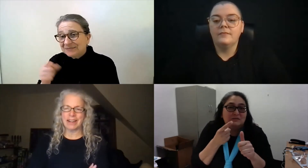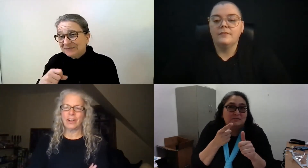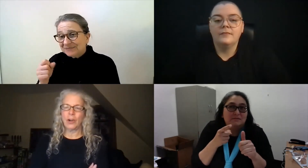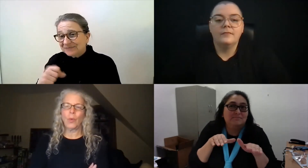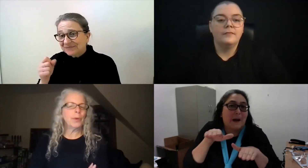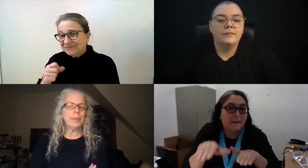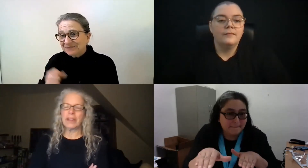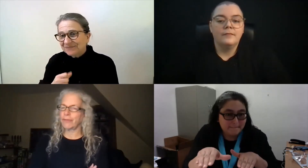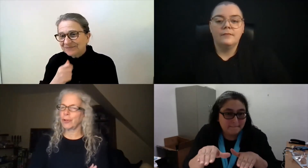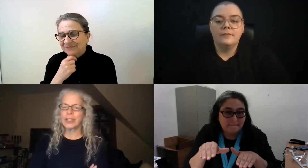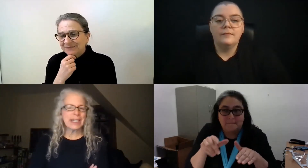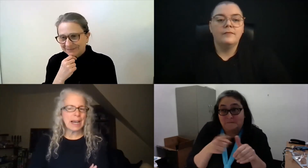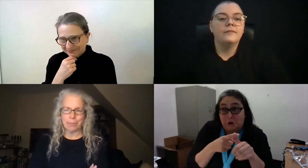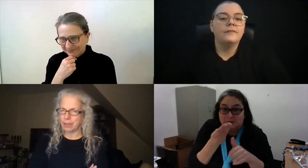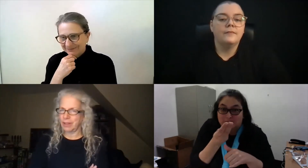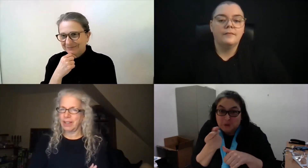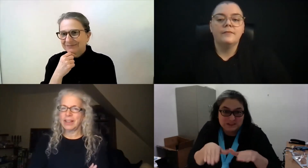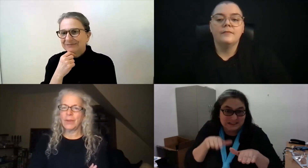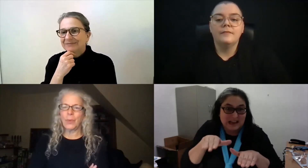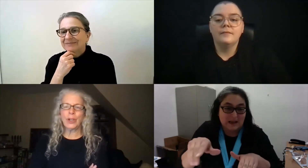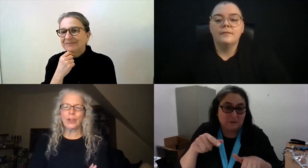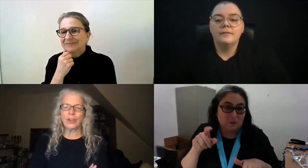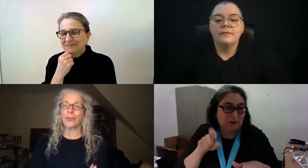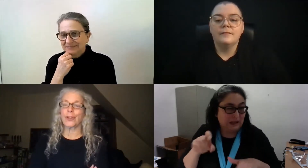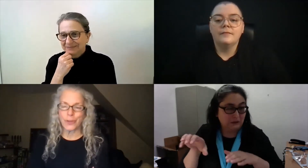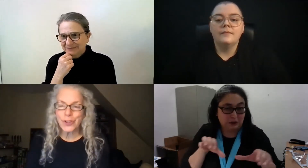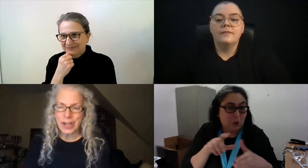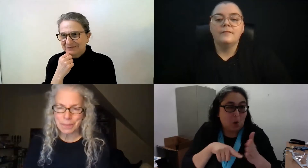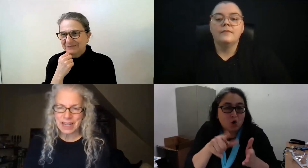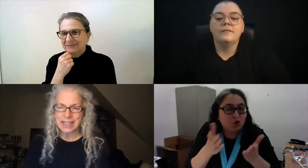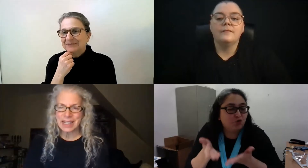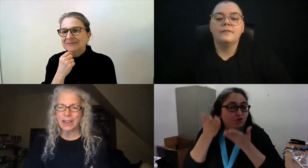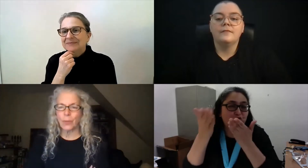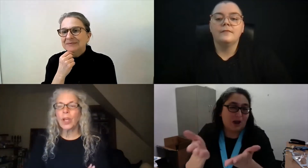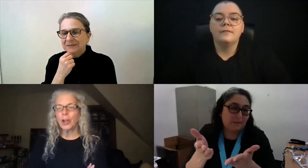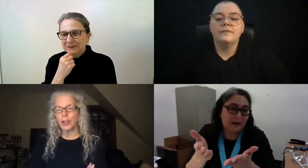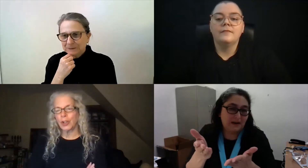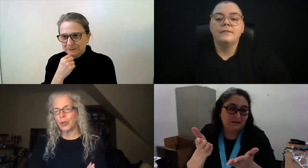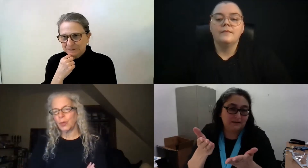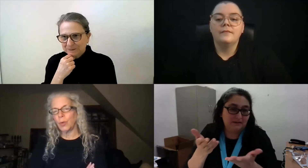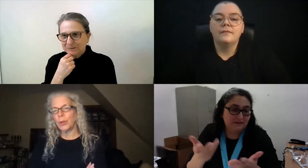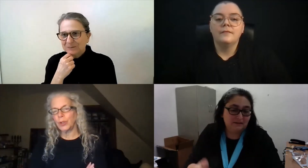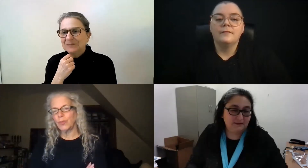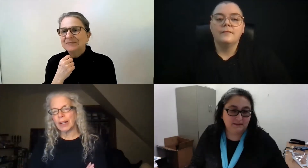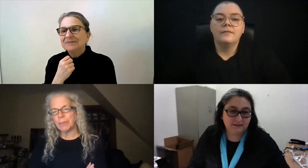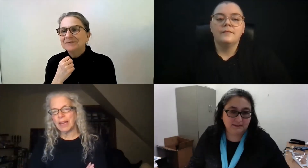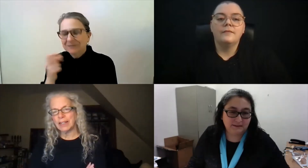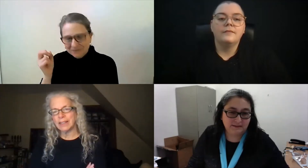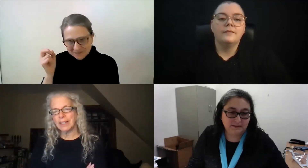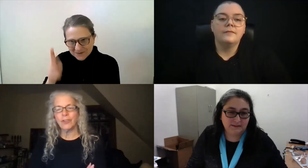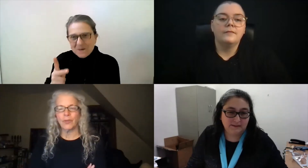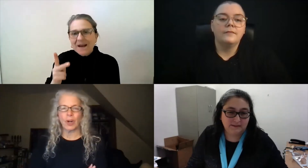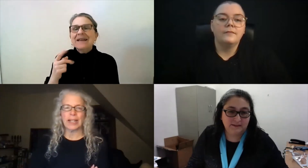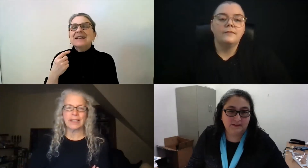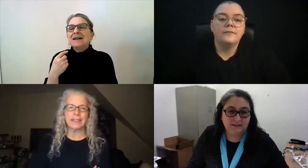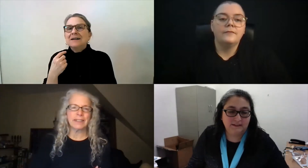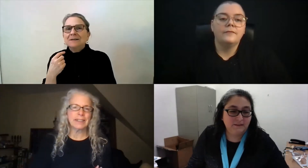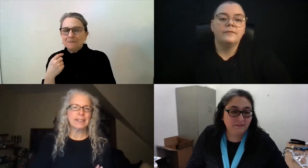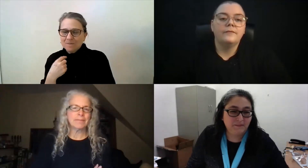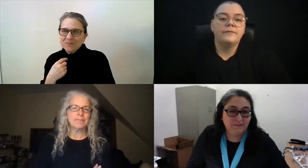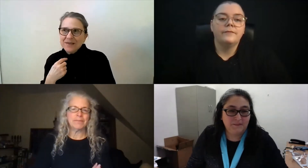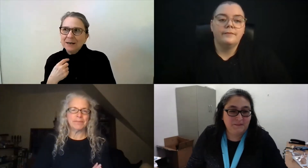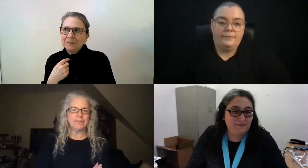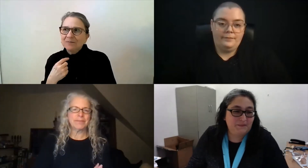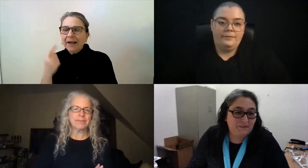that? What would be the first step that we, the first few steps, let's say, that we could do? What would you recommend here in Rhode Island?